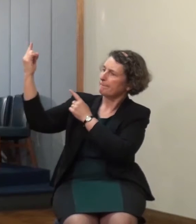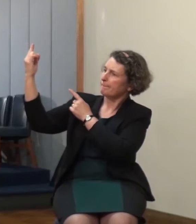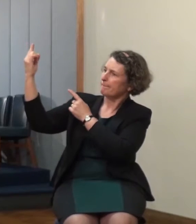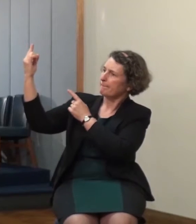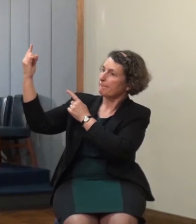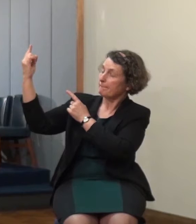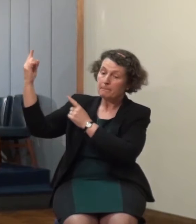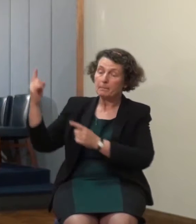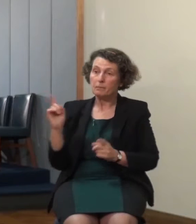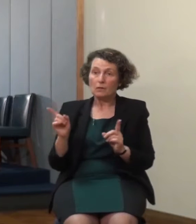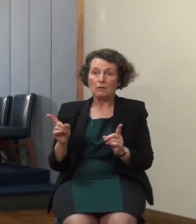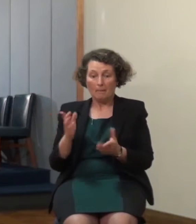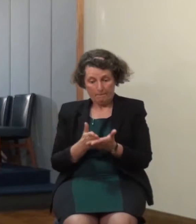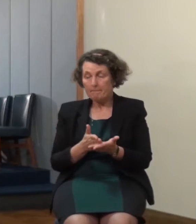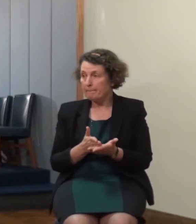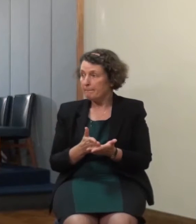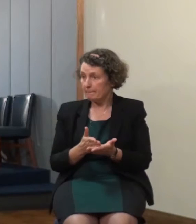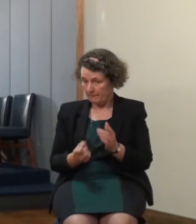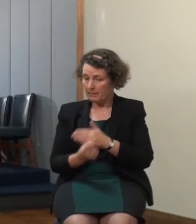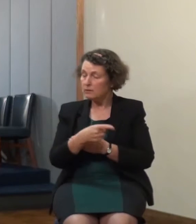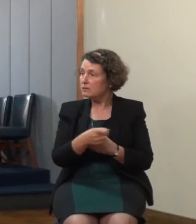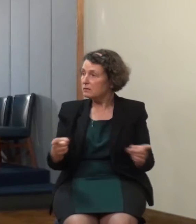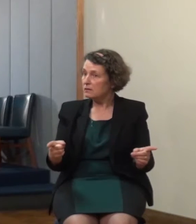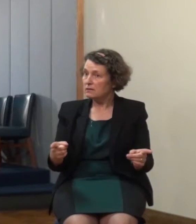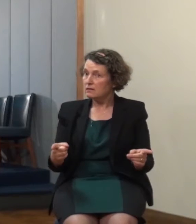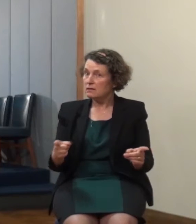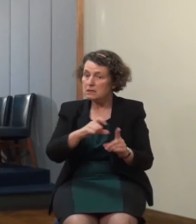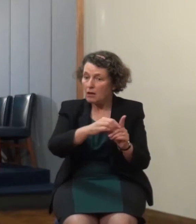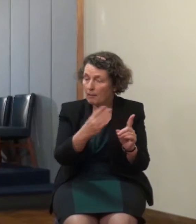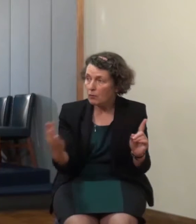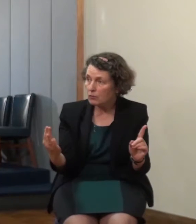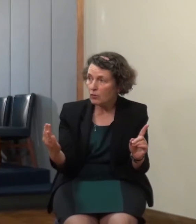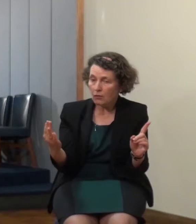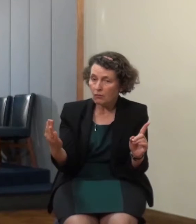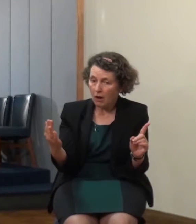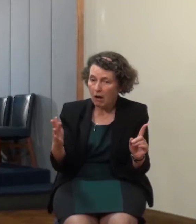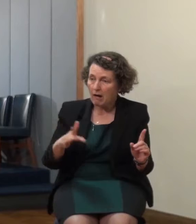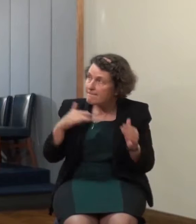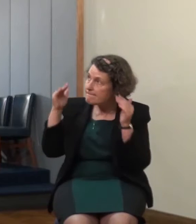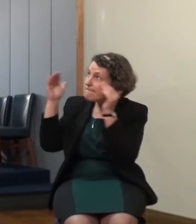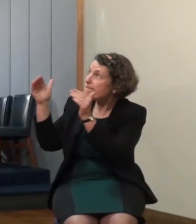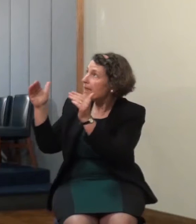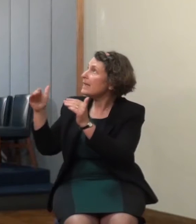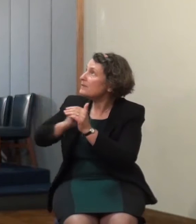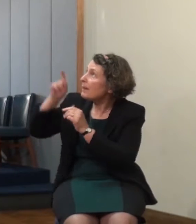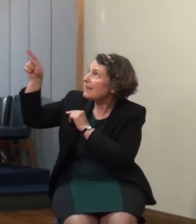by the way they lived in the expectation of Christ's return even though